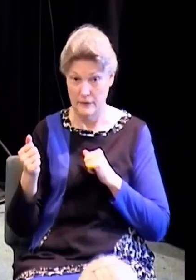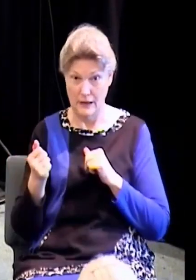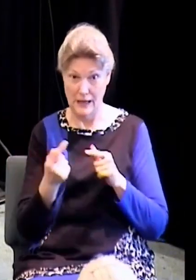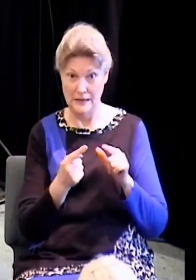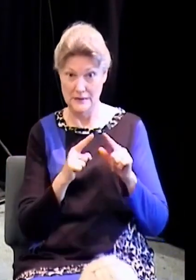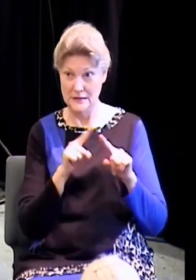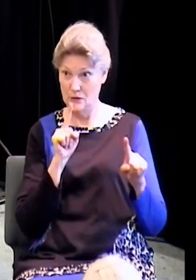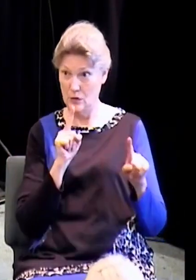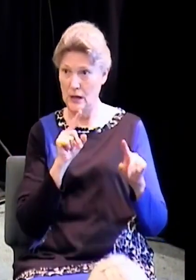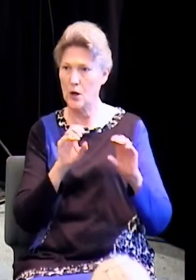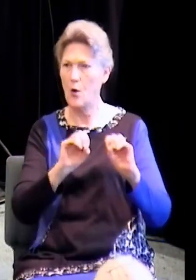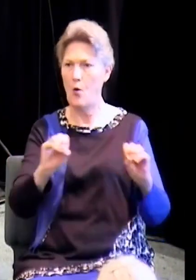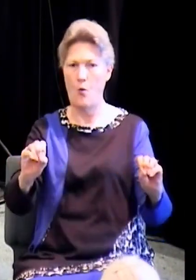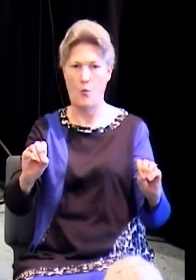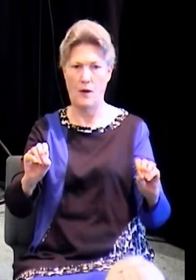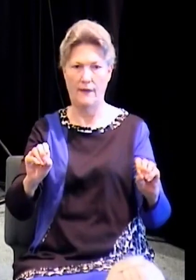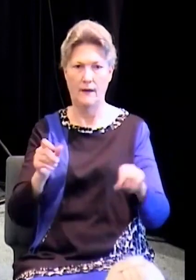There's kind of a problem in this generation.